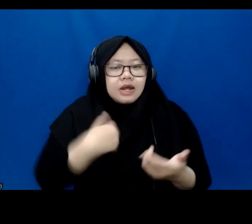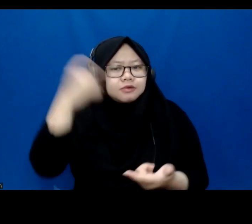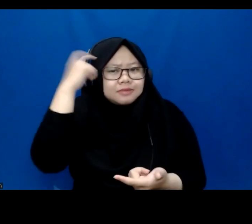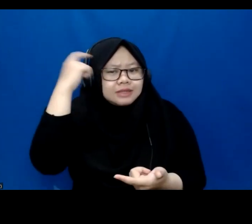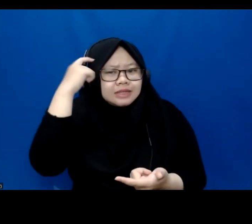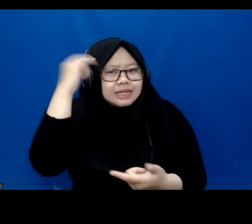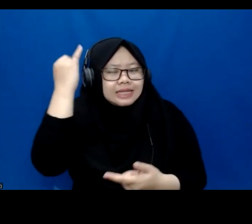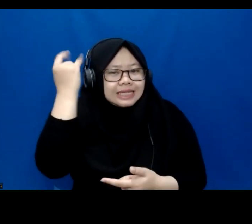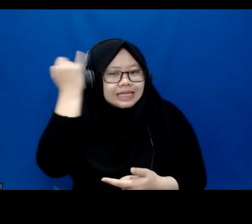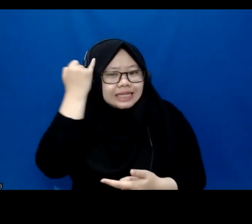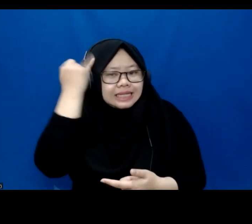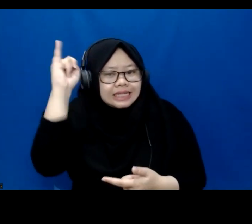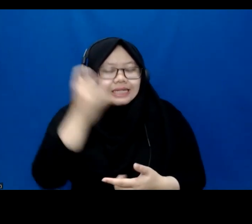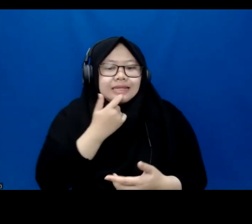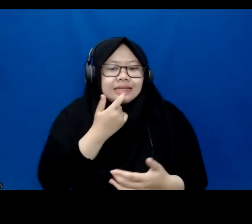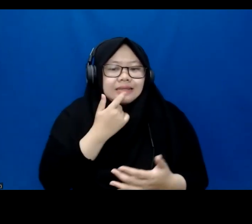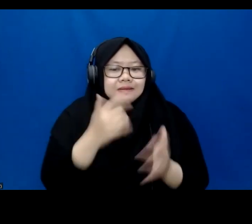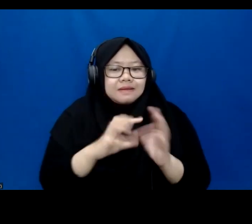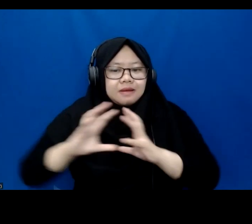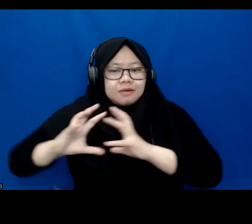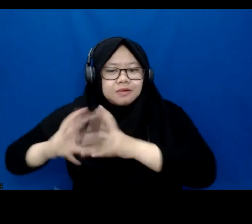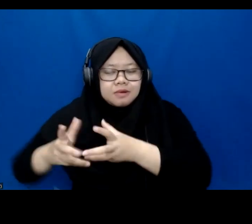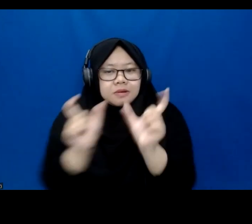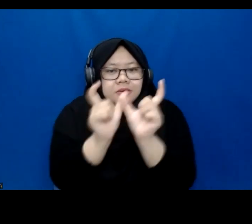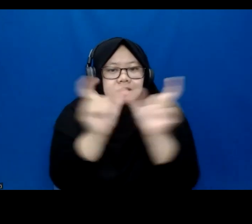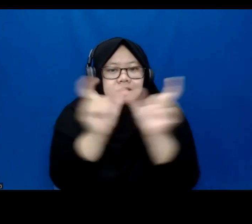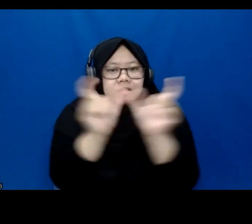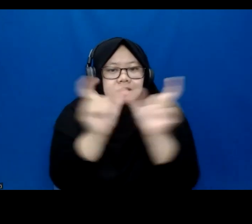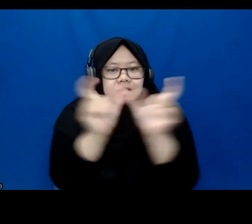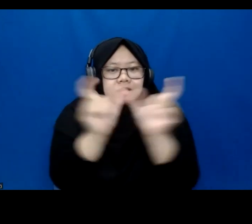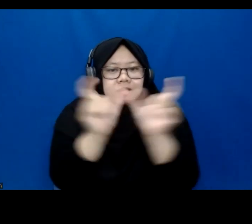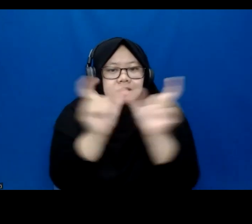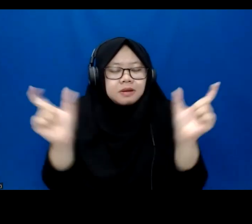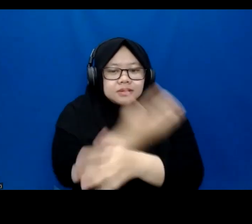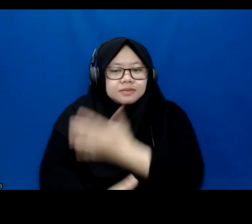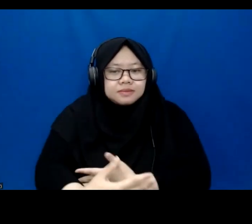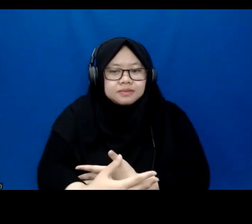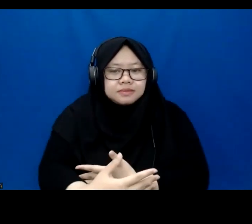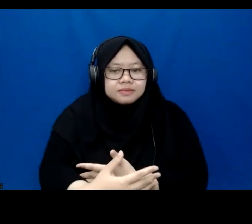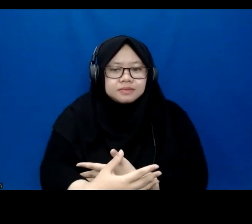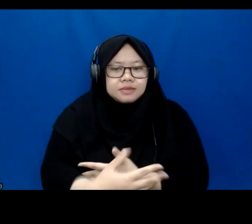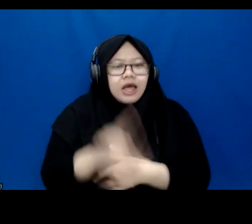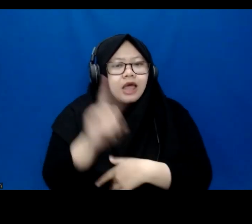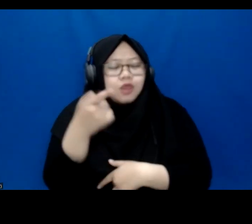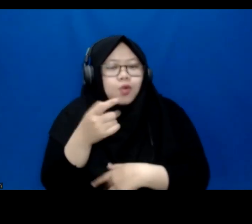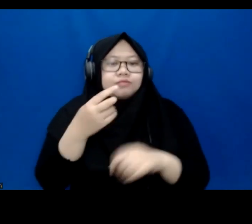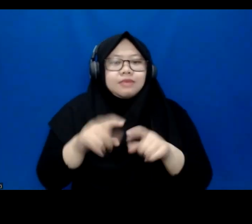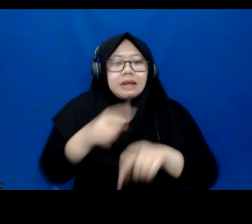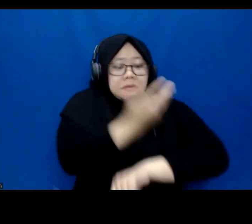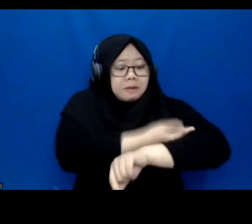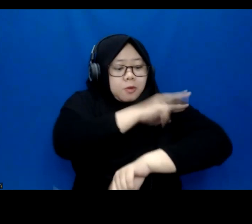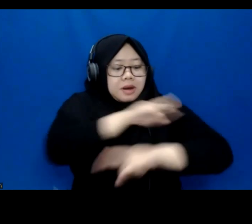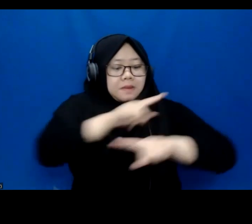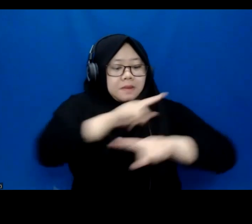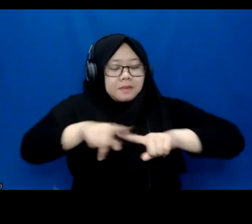idea of choosing another word, and that is people with different abilities, right? Because